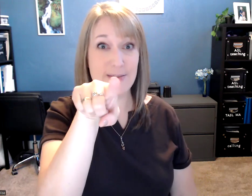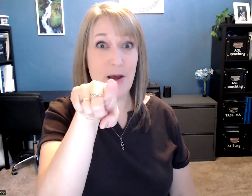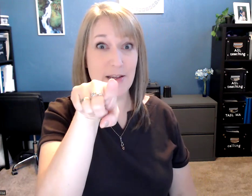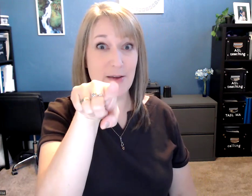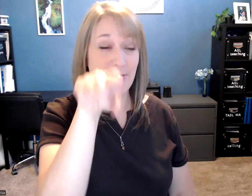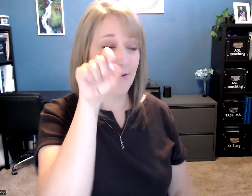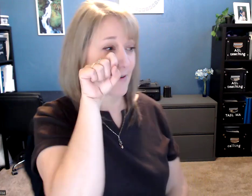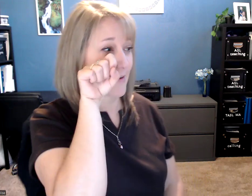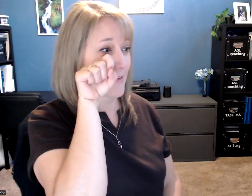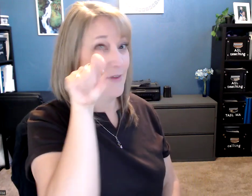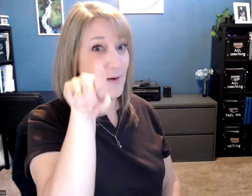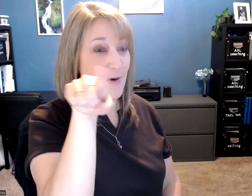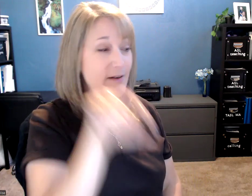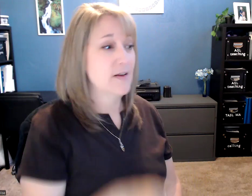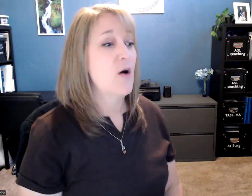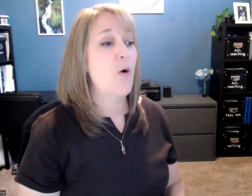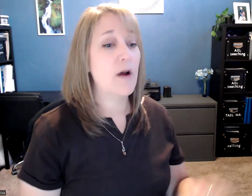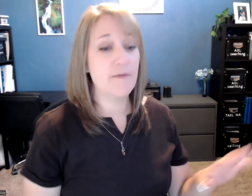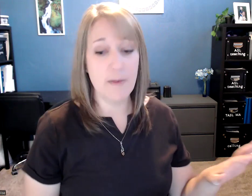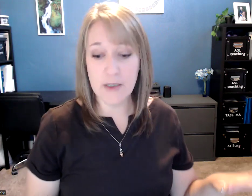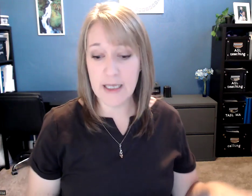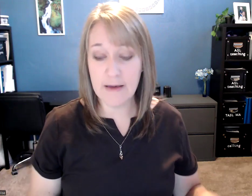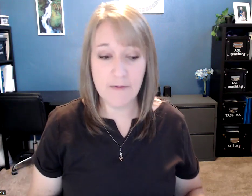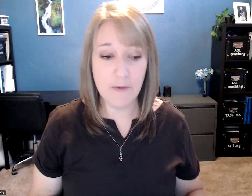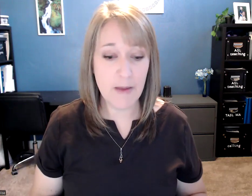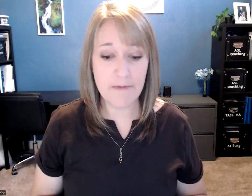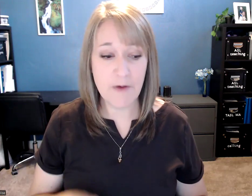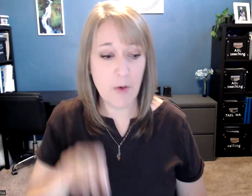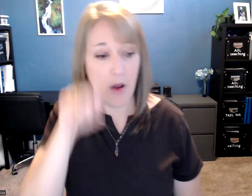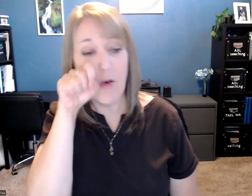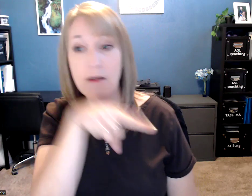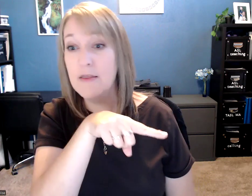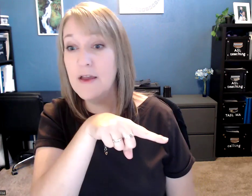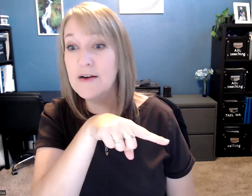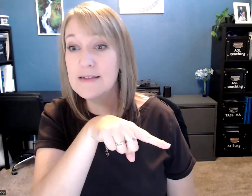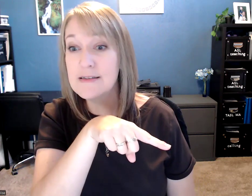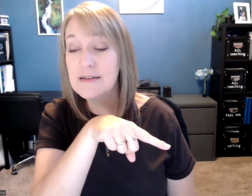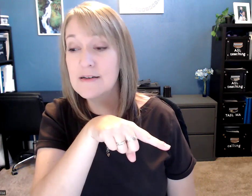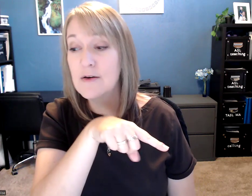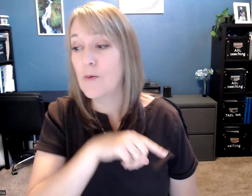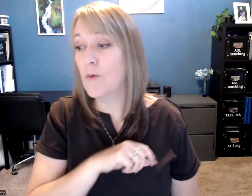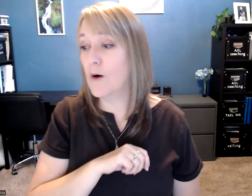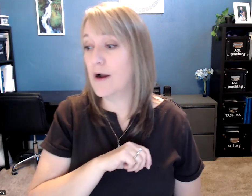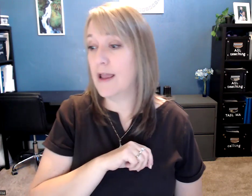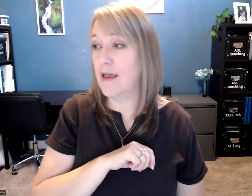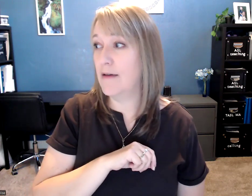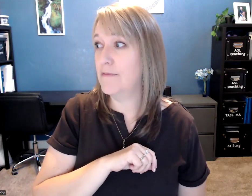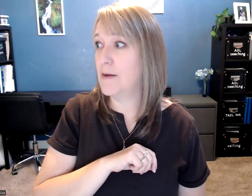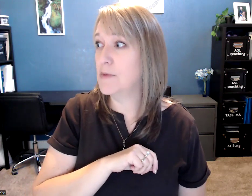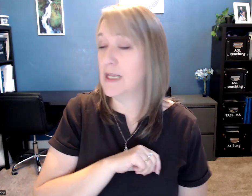spot you. There you are. Or if I'm looking for my phone. Oh, there it is. Or if I'm looking